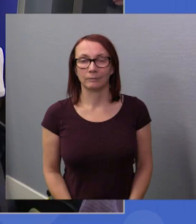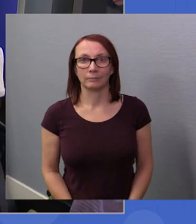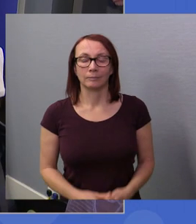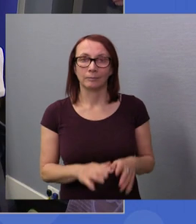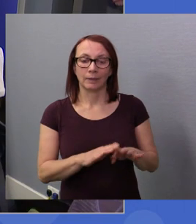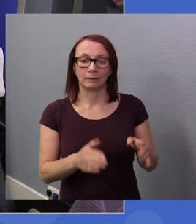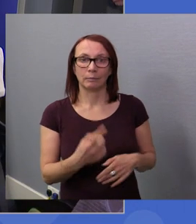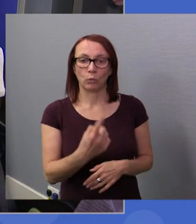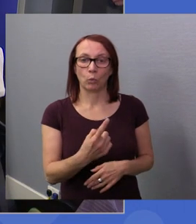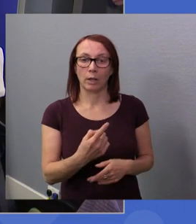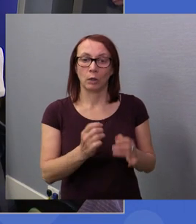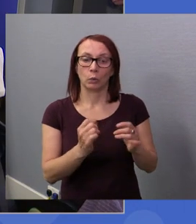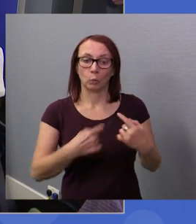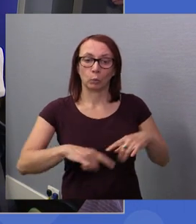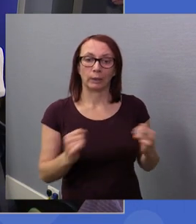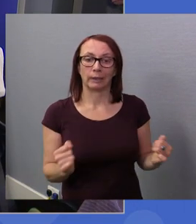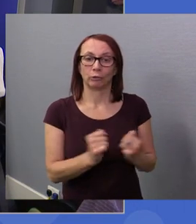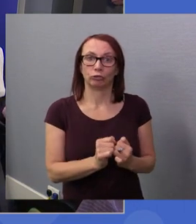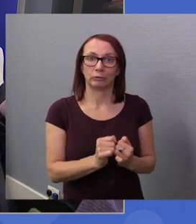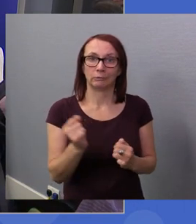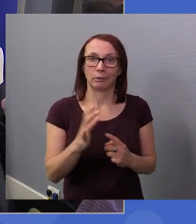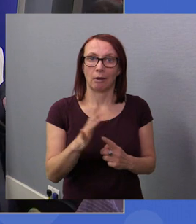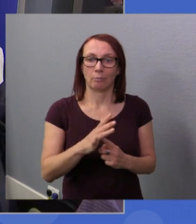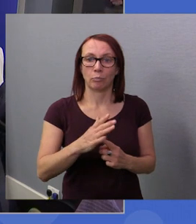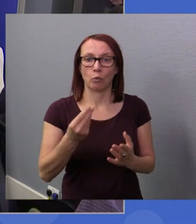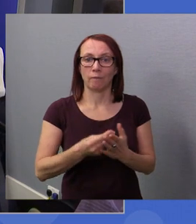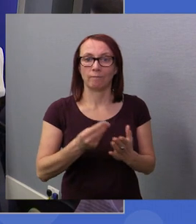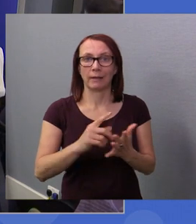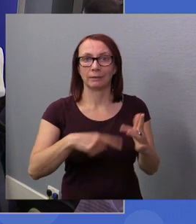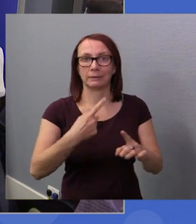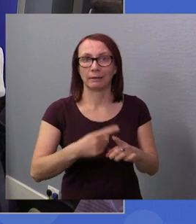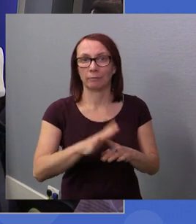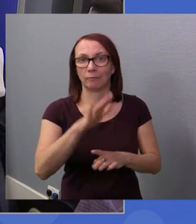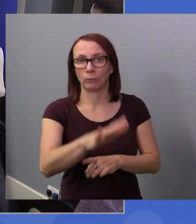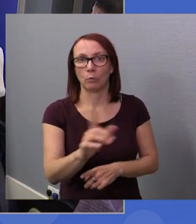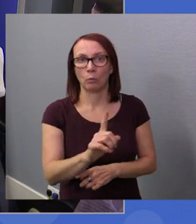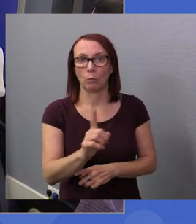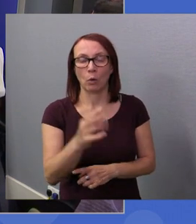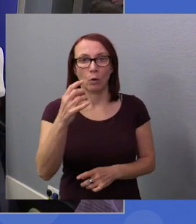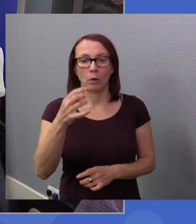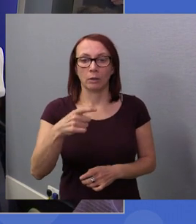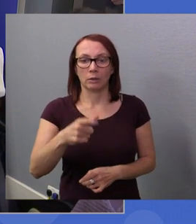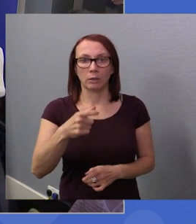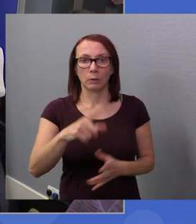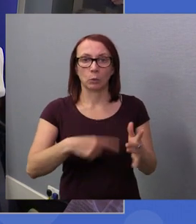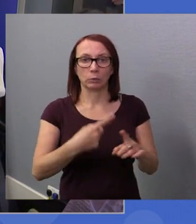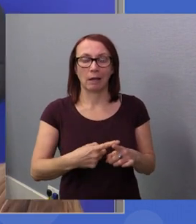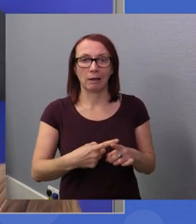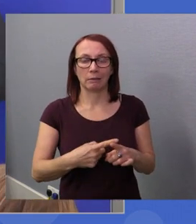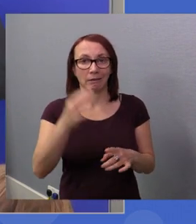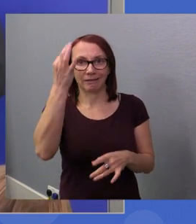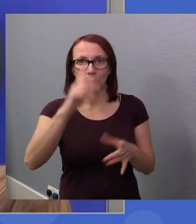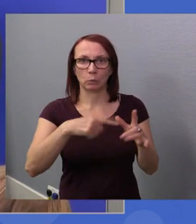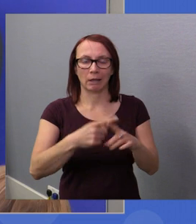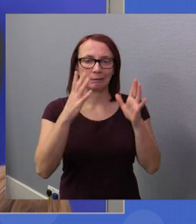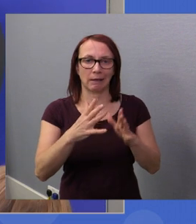Table 1, the finding we agreed is important in considering Scotland's finances. Tax choice is that council tax system needs to be reviewed with